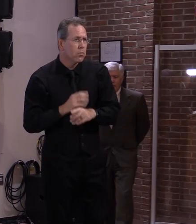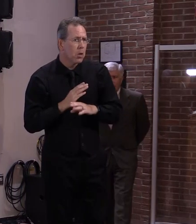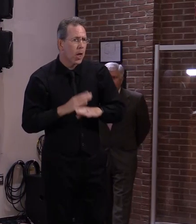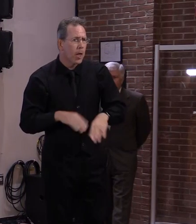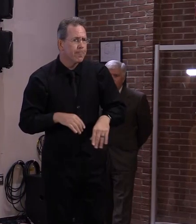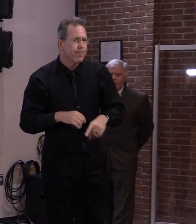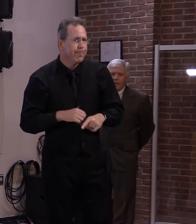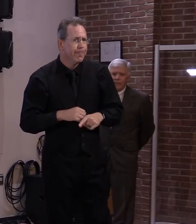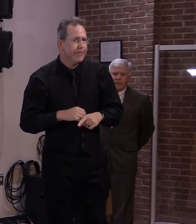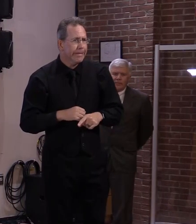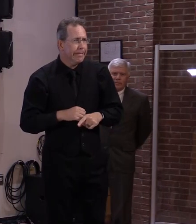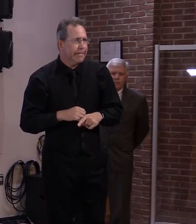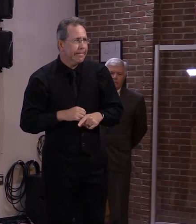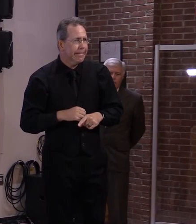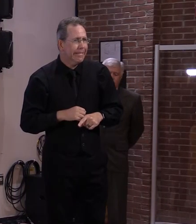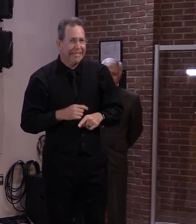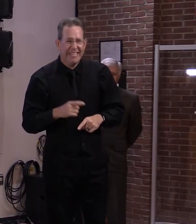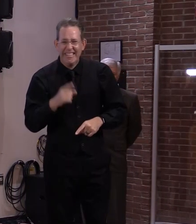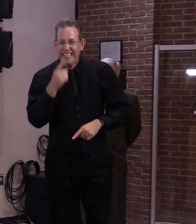Try once again. Sean?